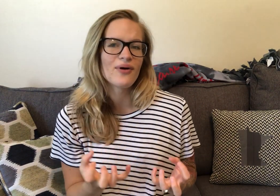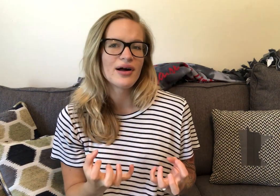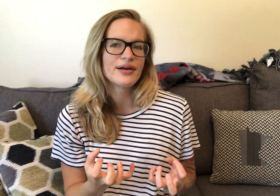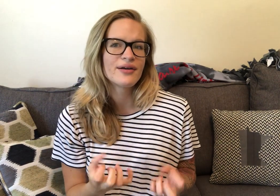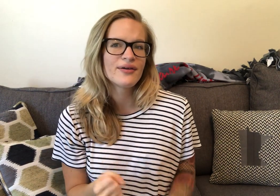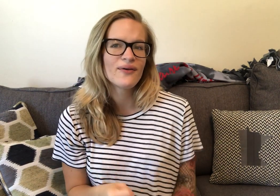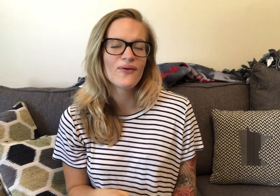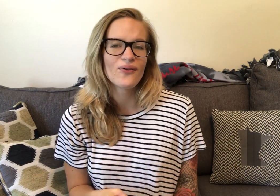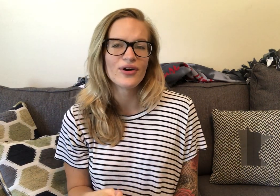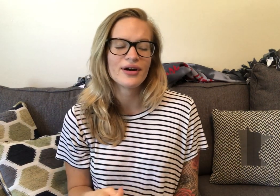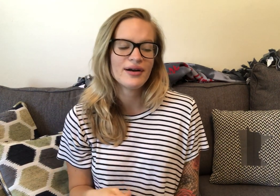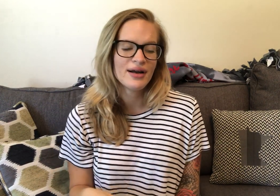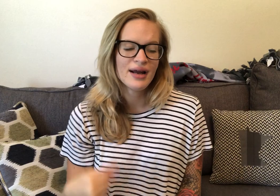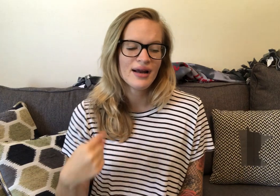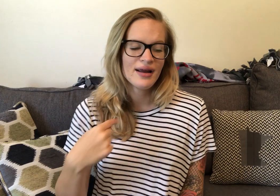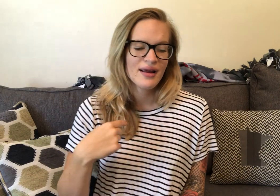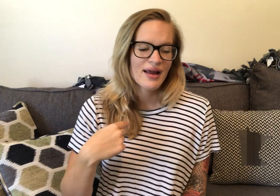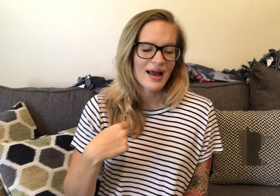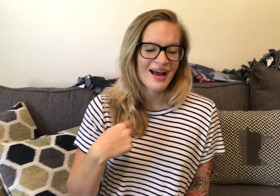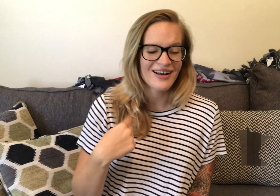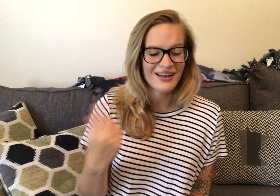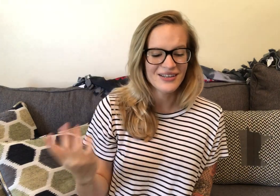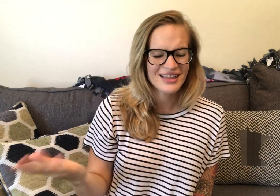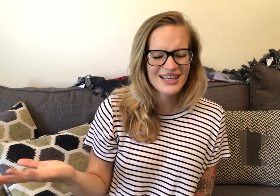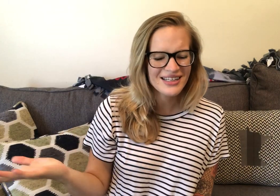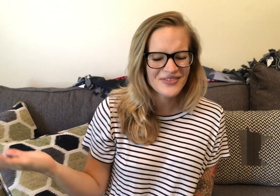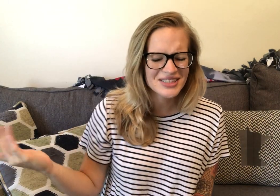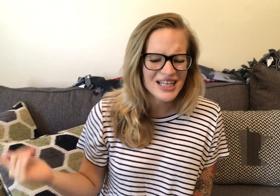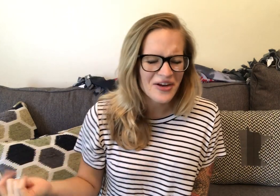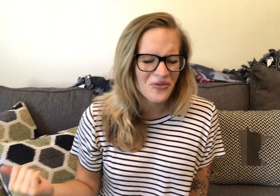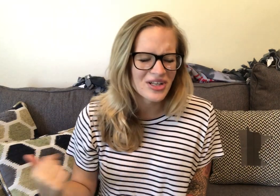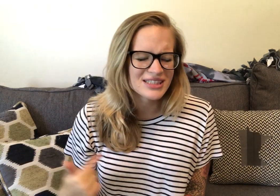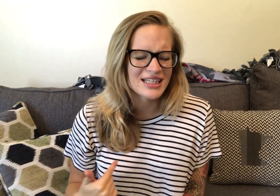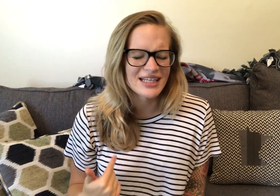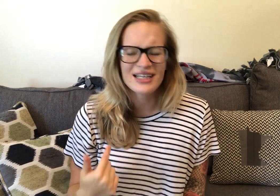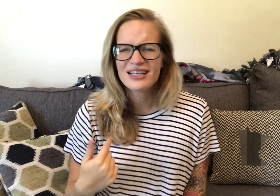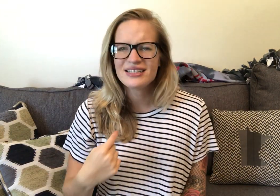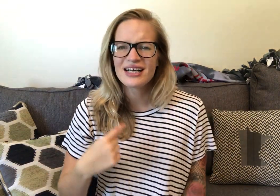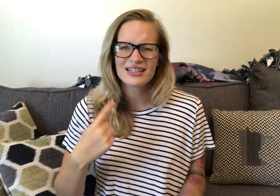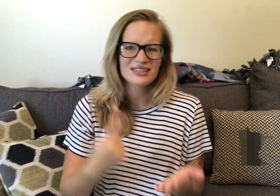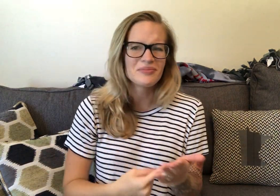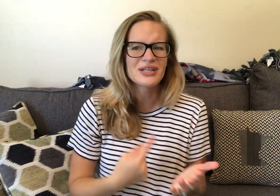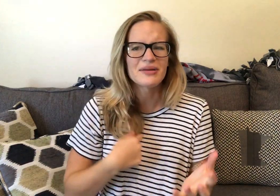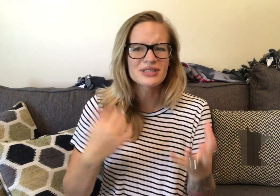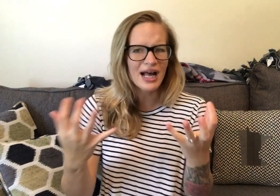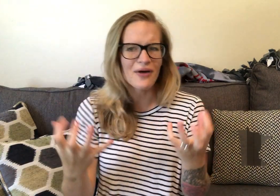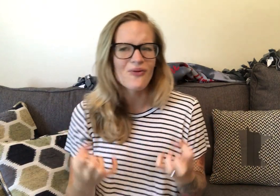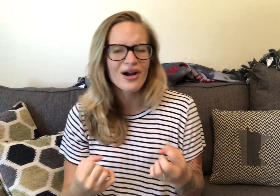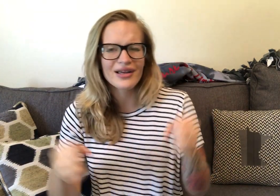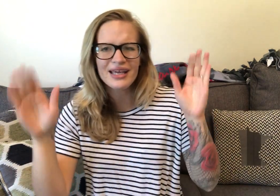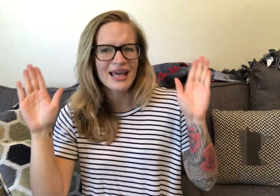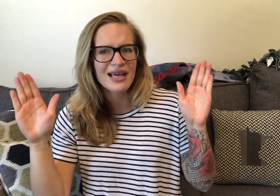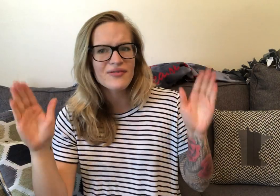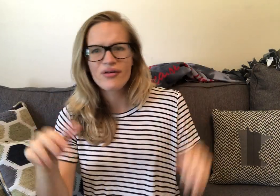want. Or I think I even signed once like sometimes I want to cave,